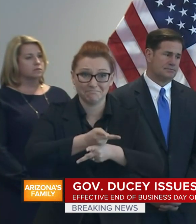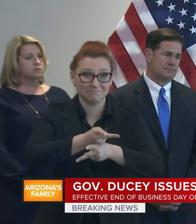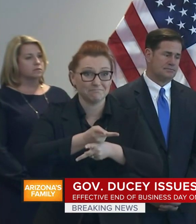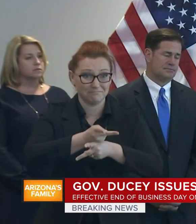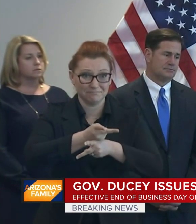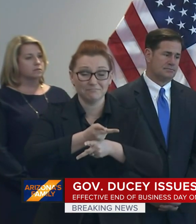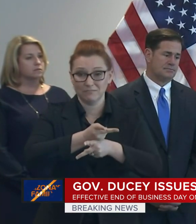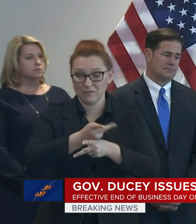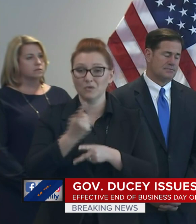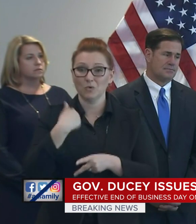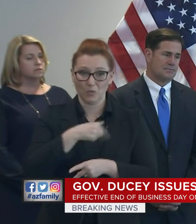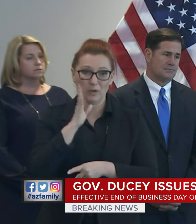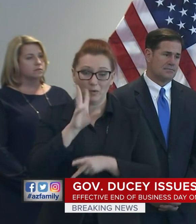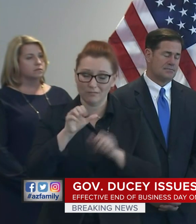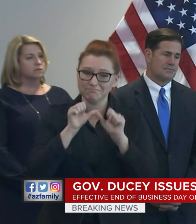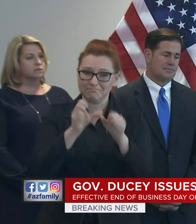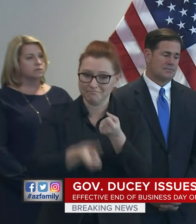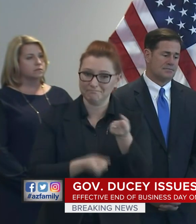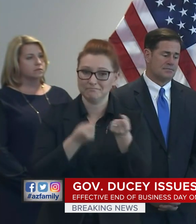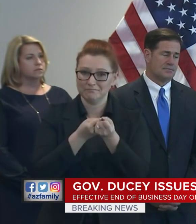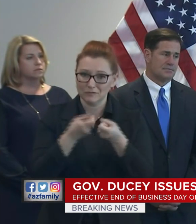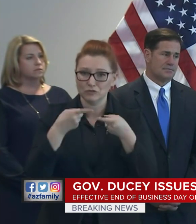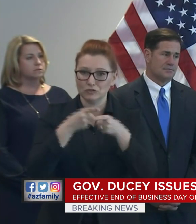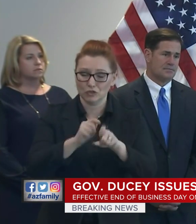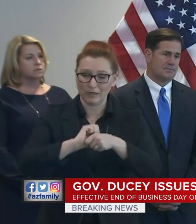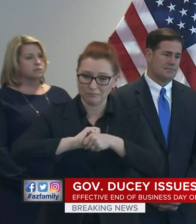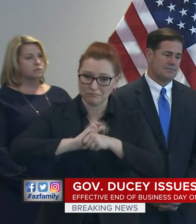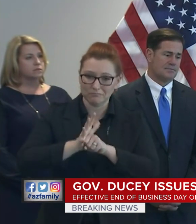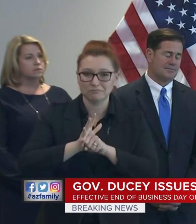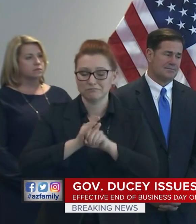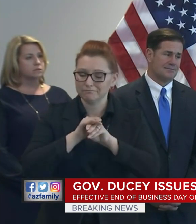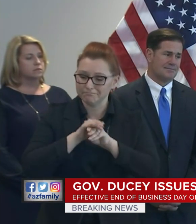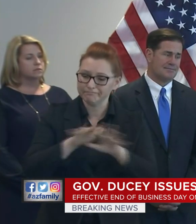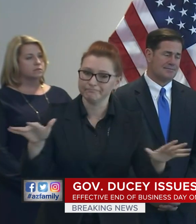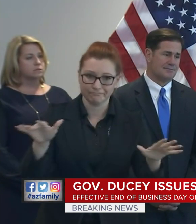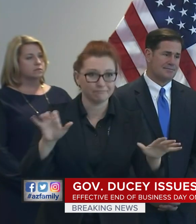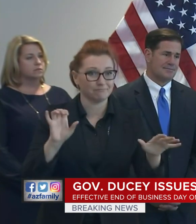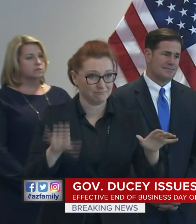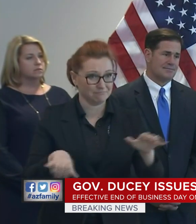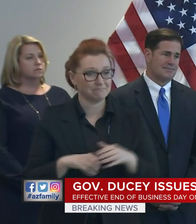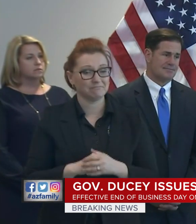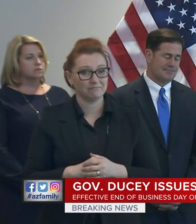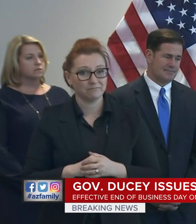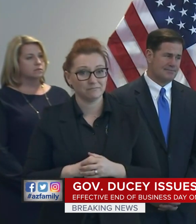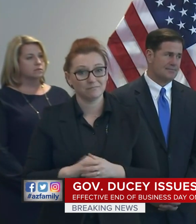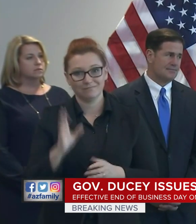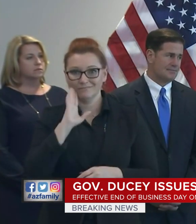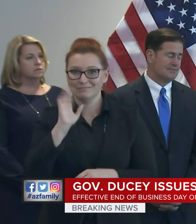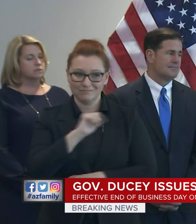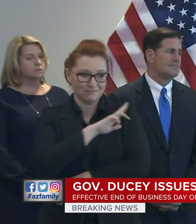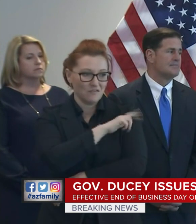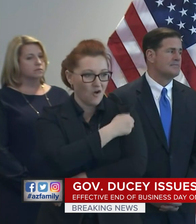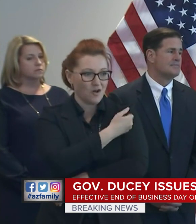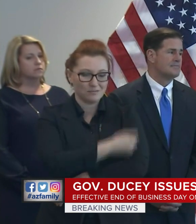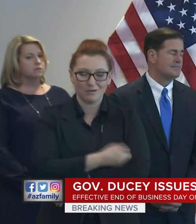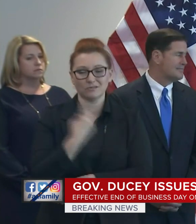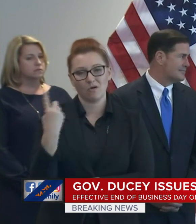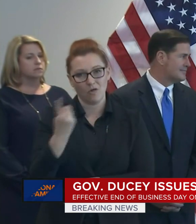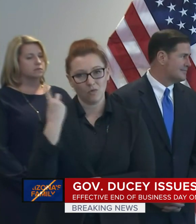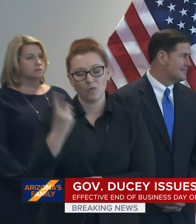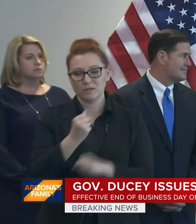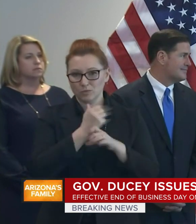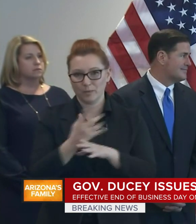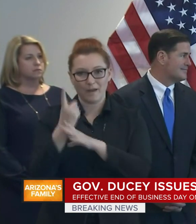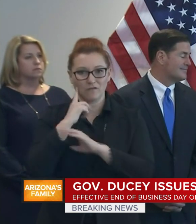during COVID-19. And as you all know, hospitals prepare for emergencies on a routine basis,